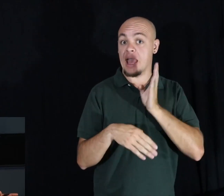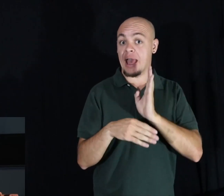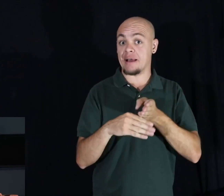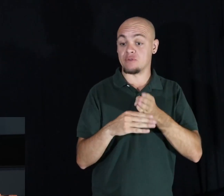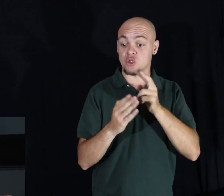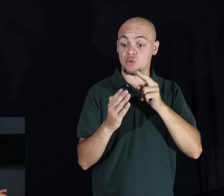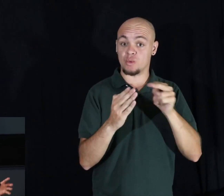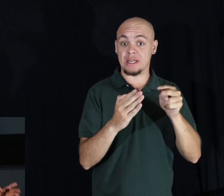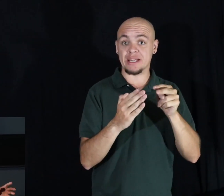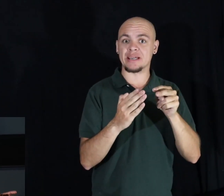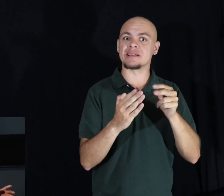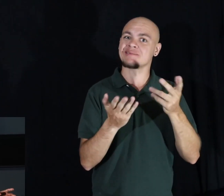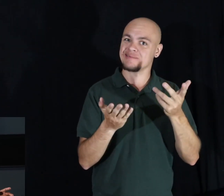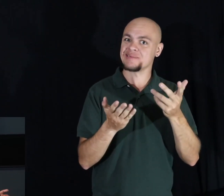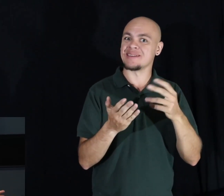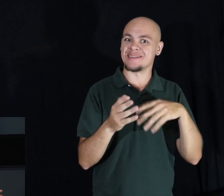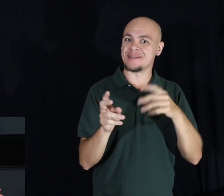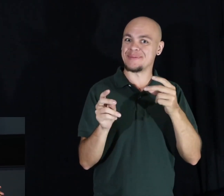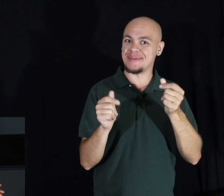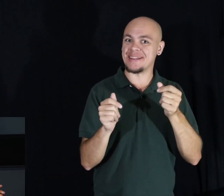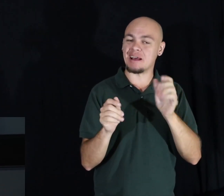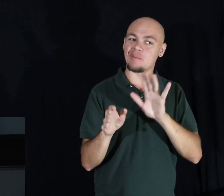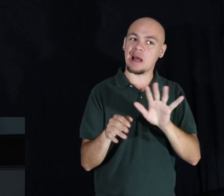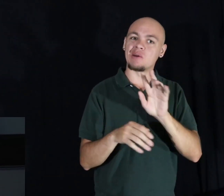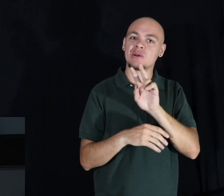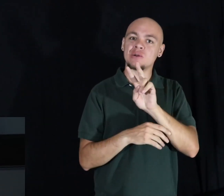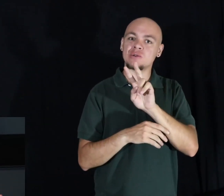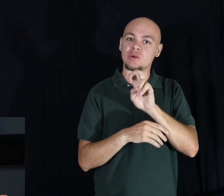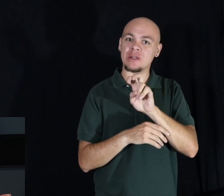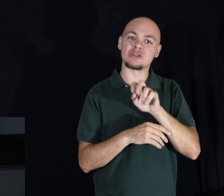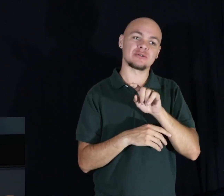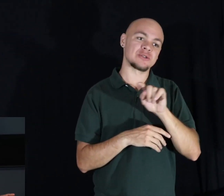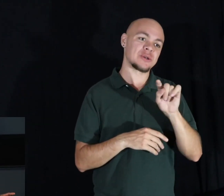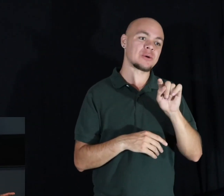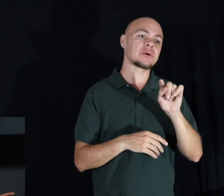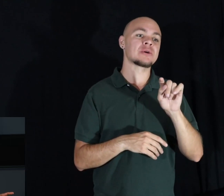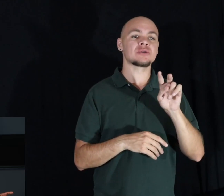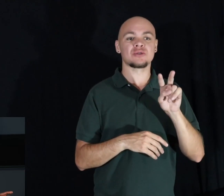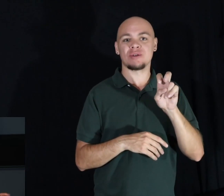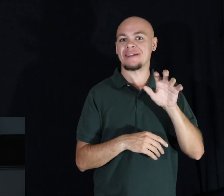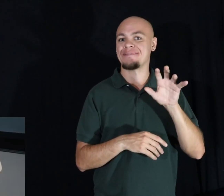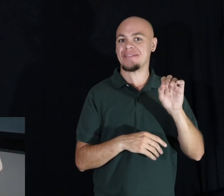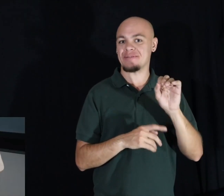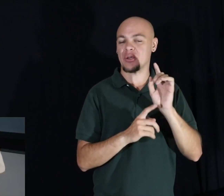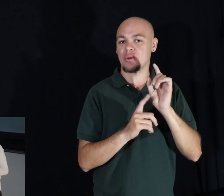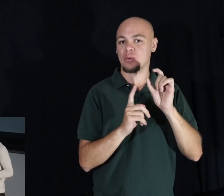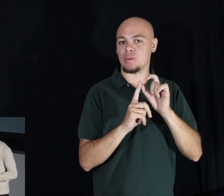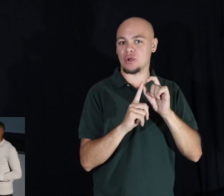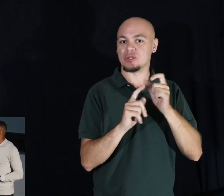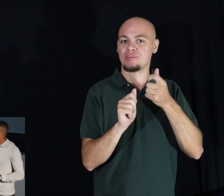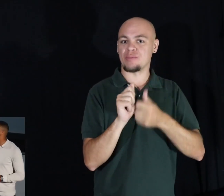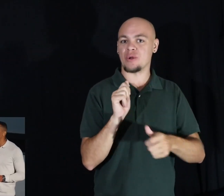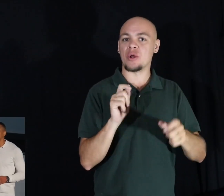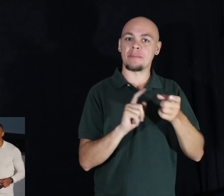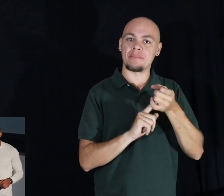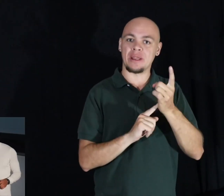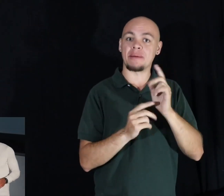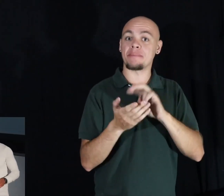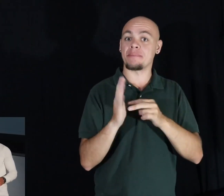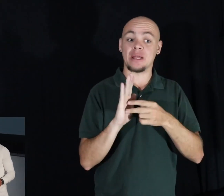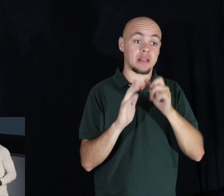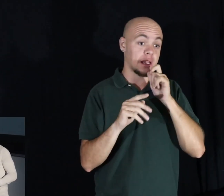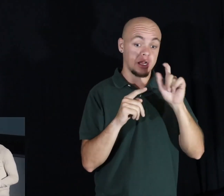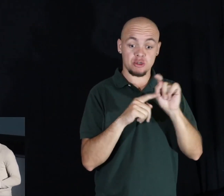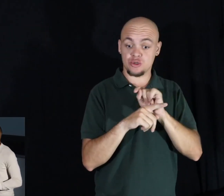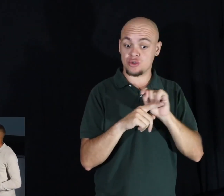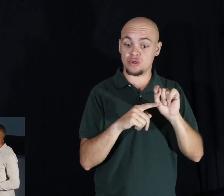speed is between 200 and 250 words per minute. So the average untrained reader can only